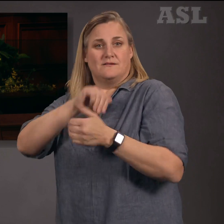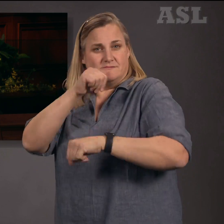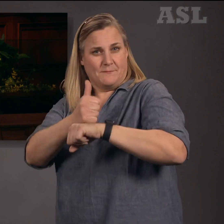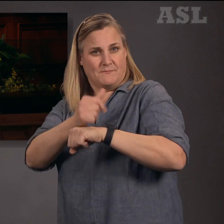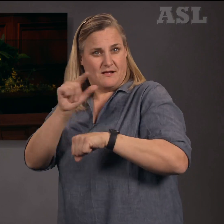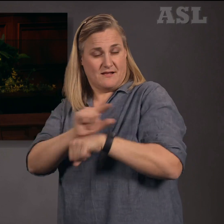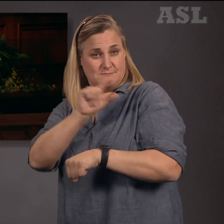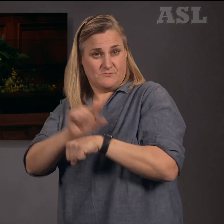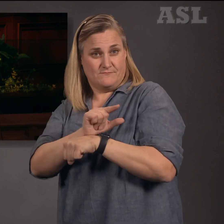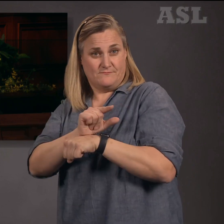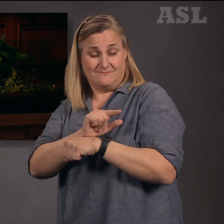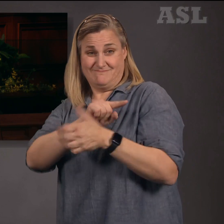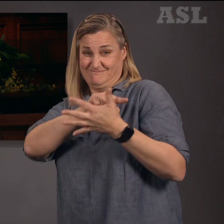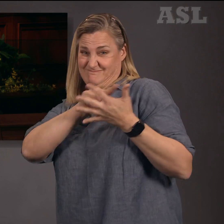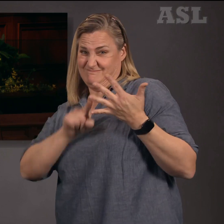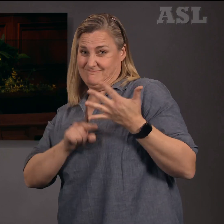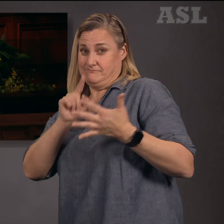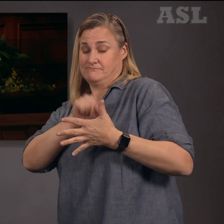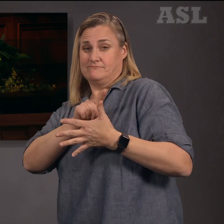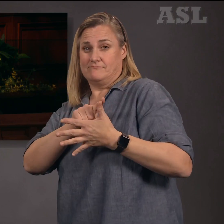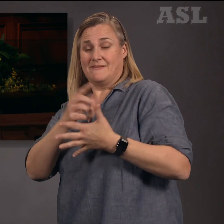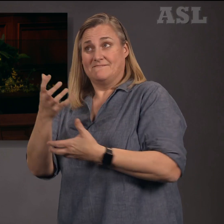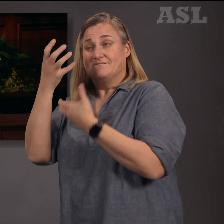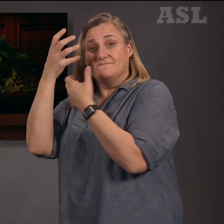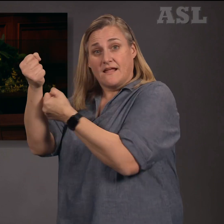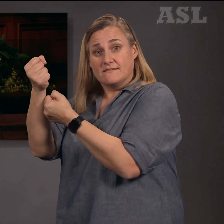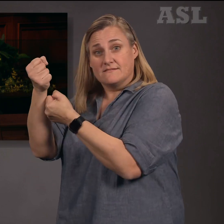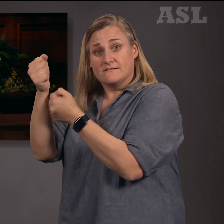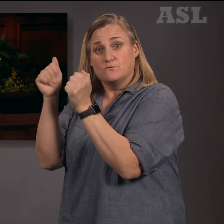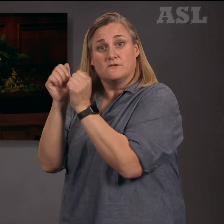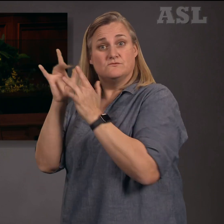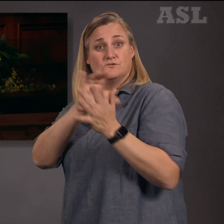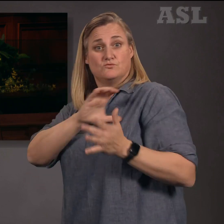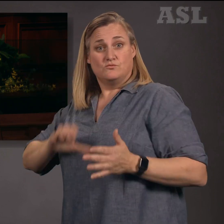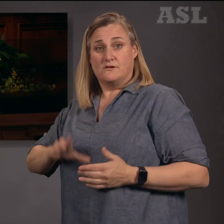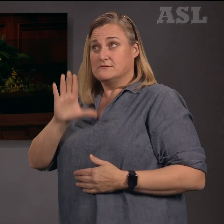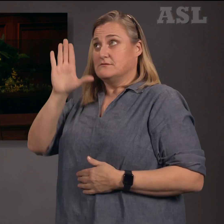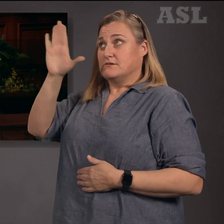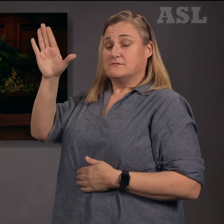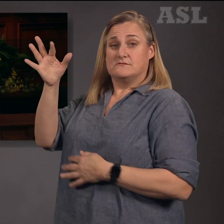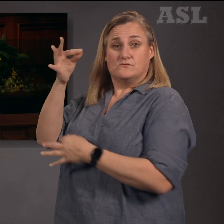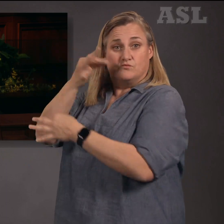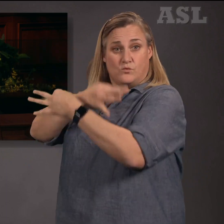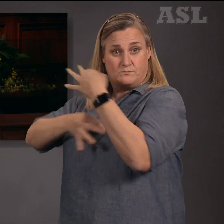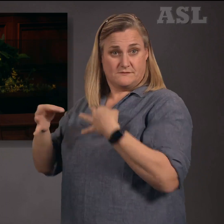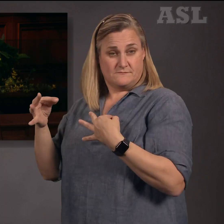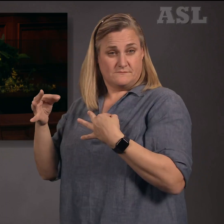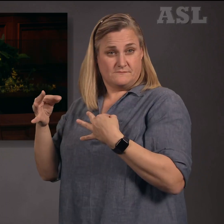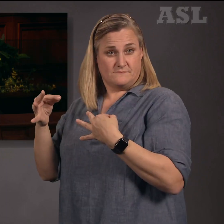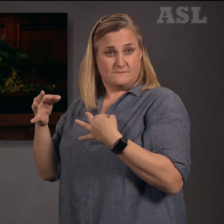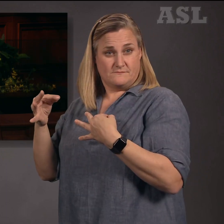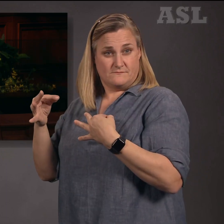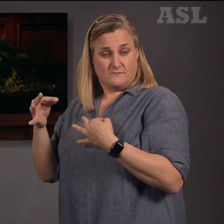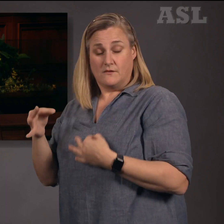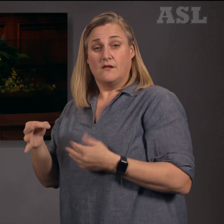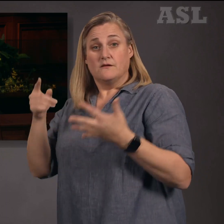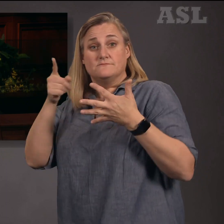Christ by helping them receive the restored gospel through faith in Jesus Christ and His Atonement, repentance,